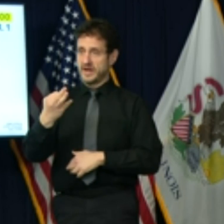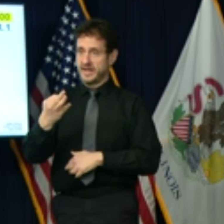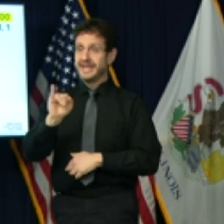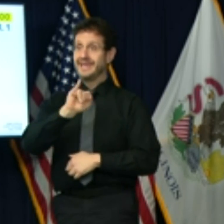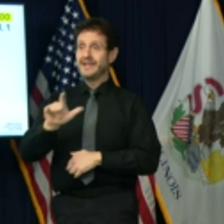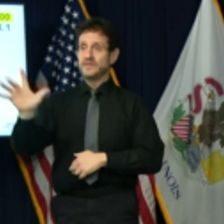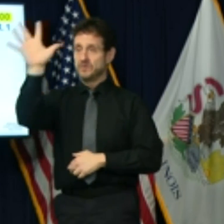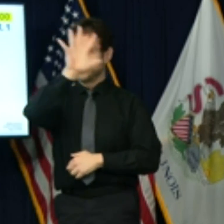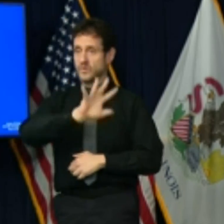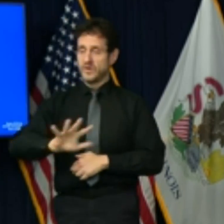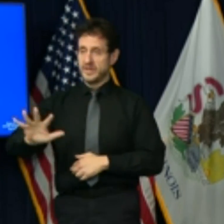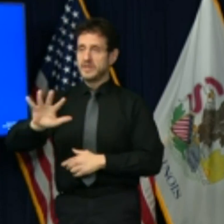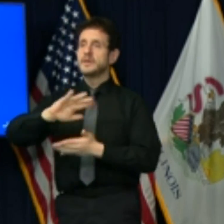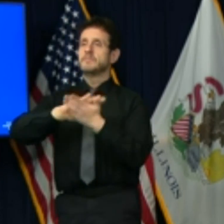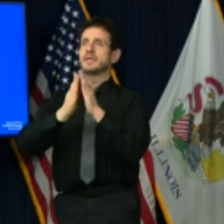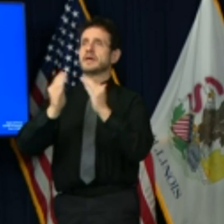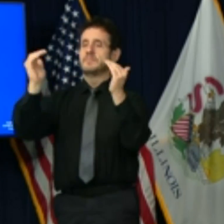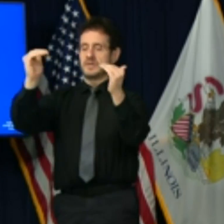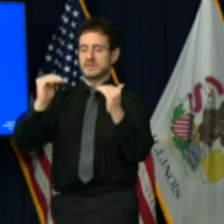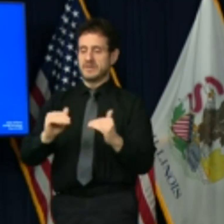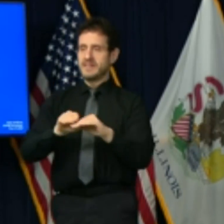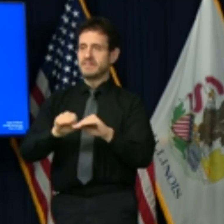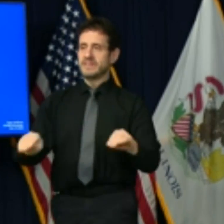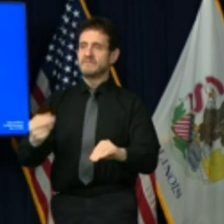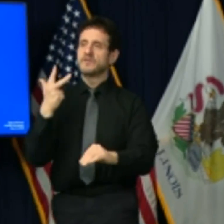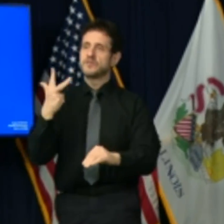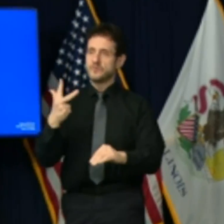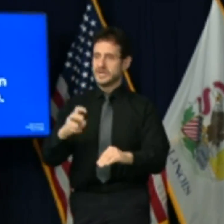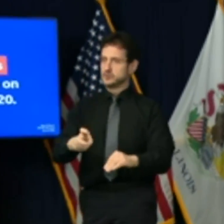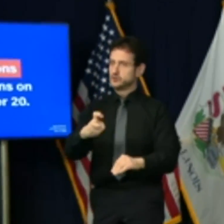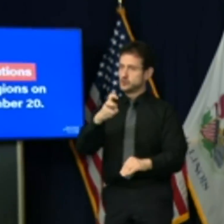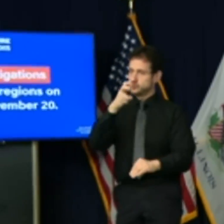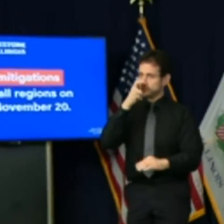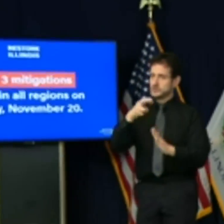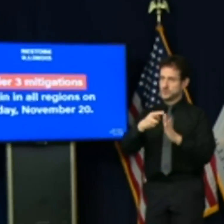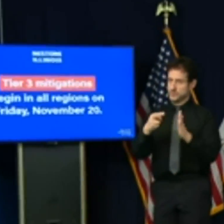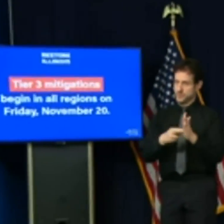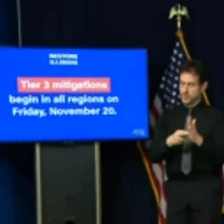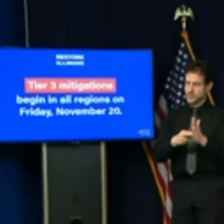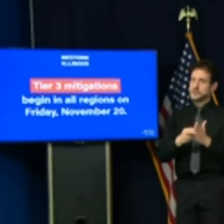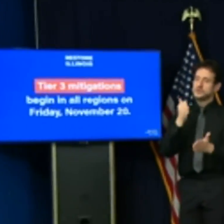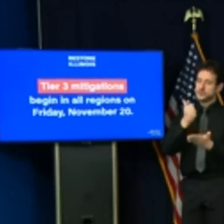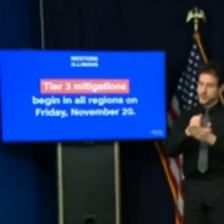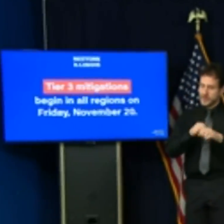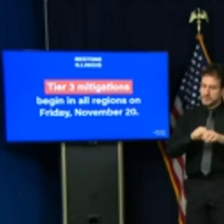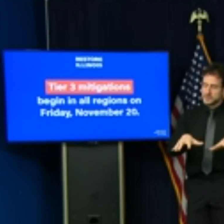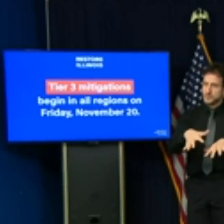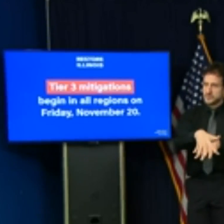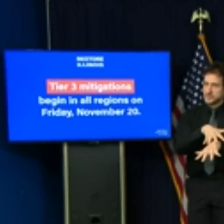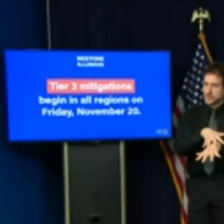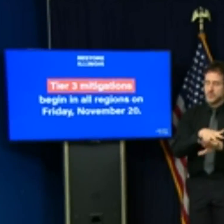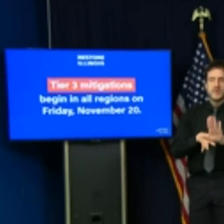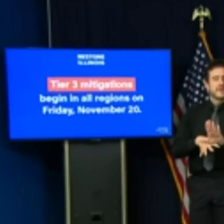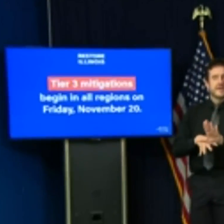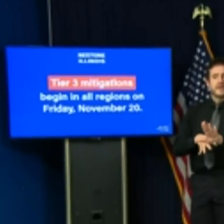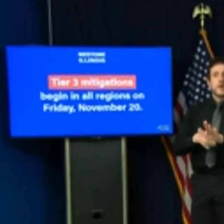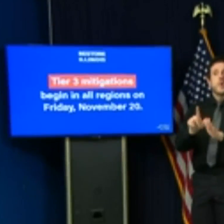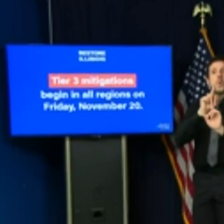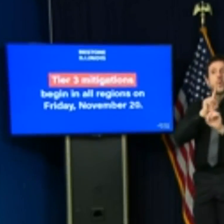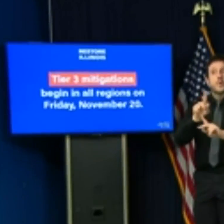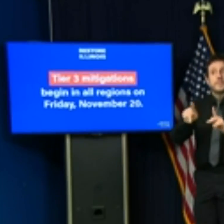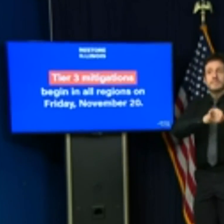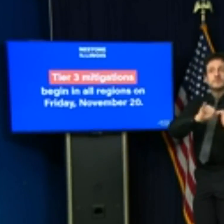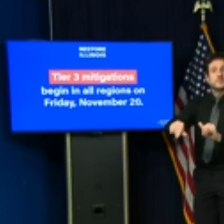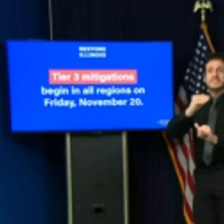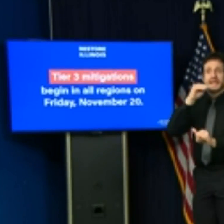is moving to Tier 3 resurgence mitigations. This is not a stay-at-home order. But the best way for